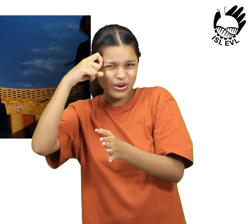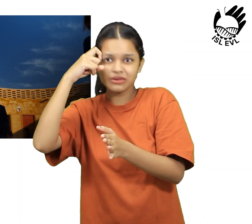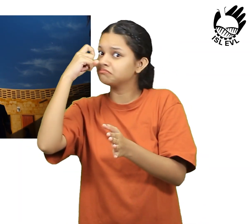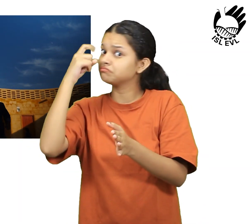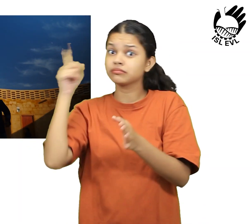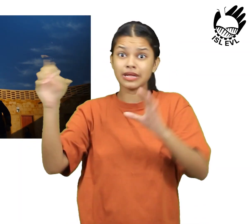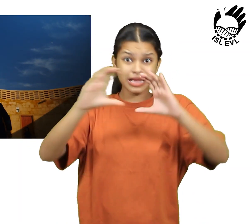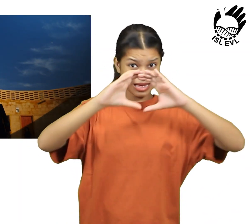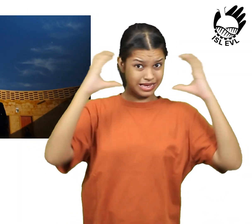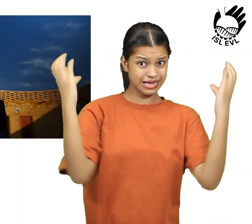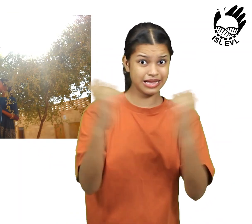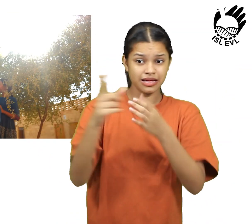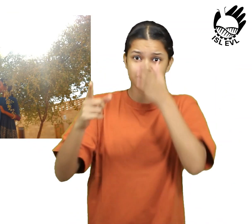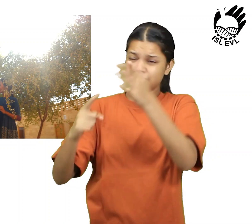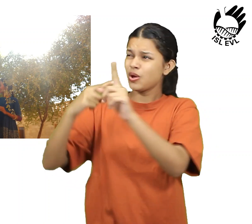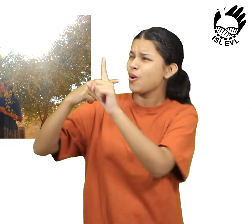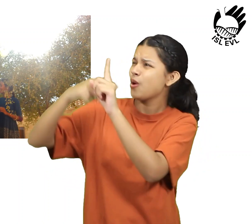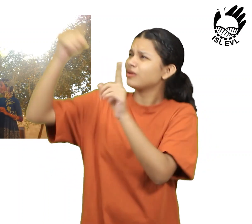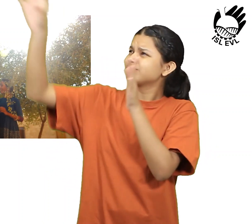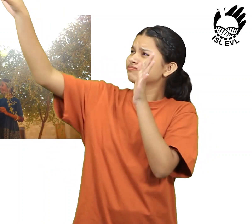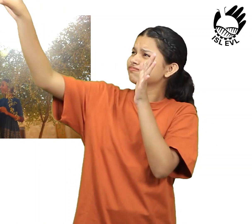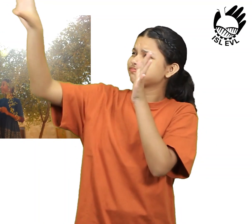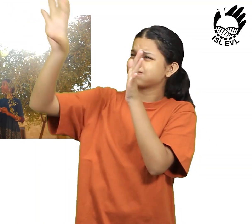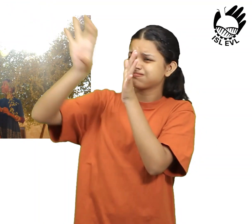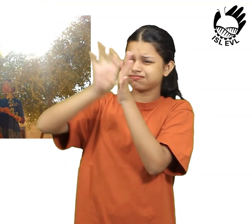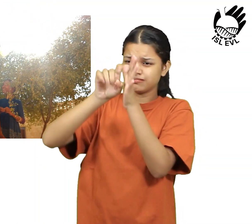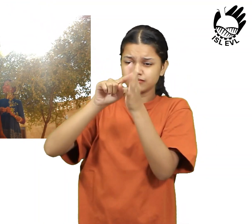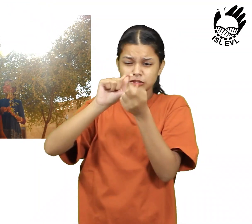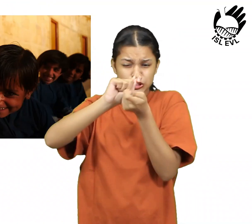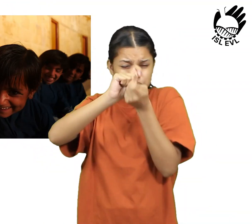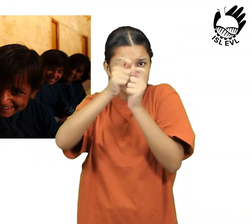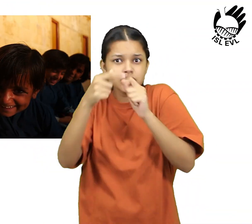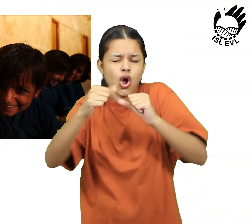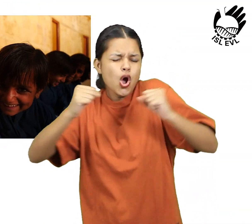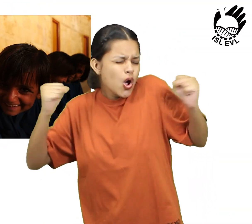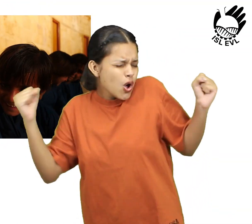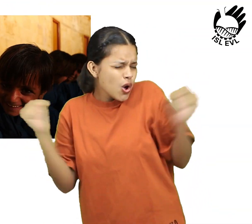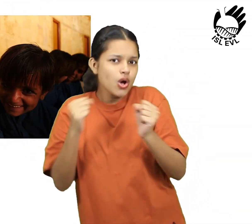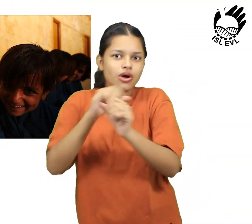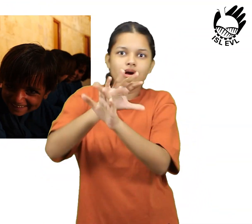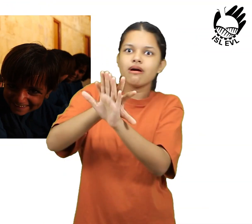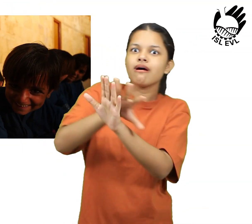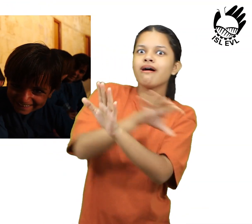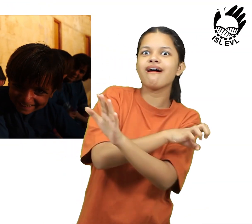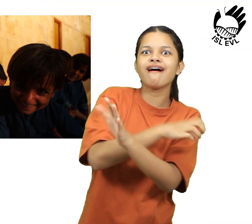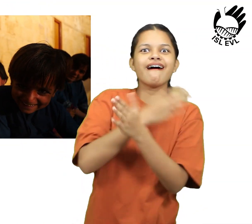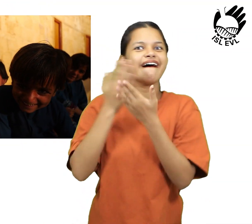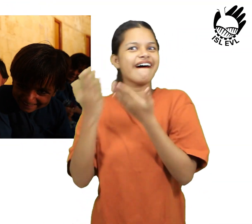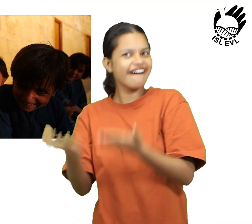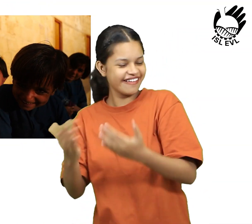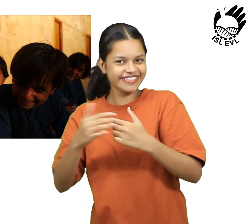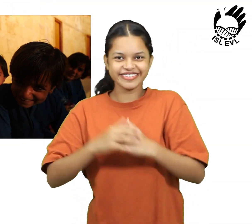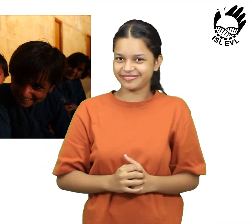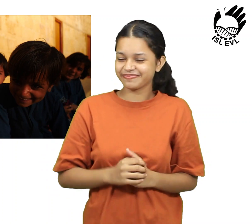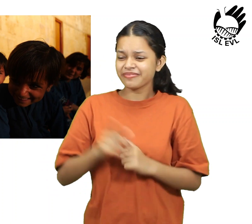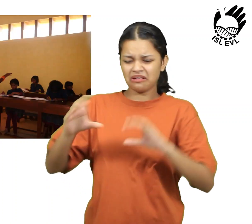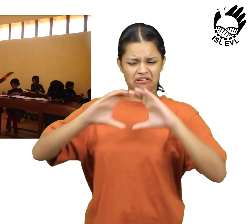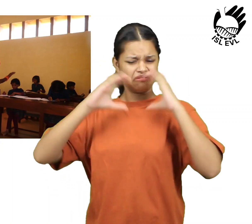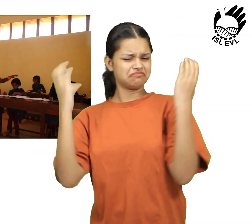and special place. The school has a textile museum, a performance hall and an exhibition space for artitians